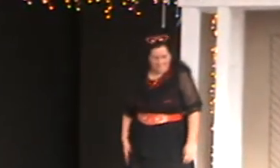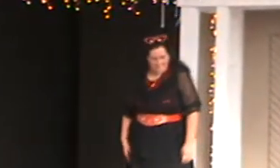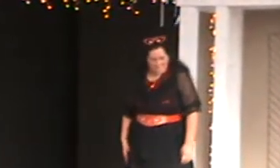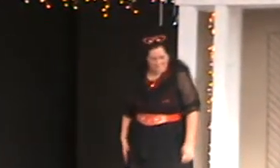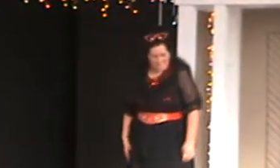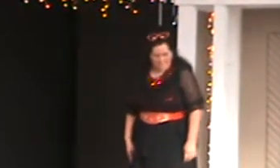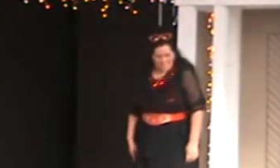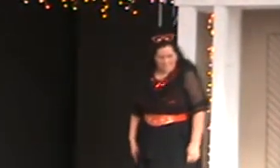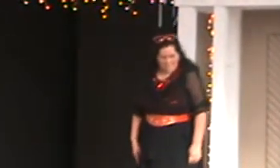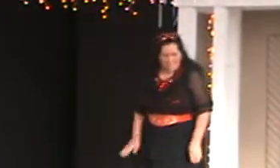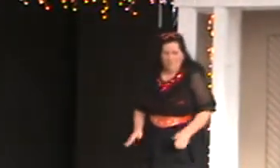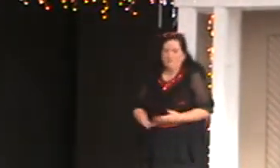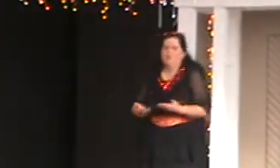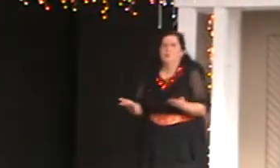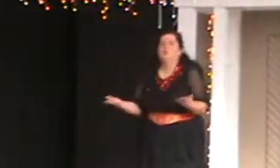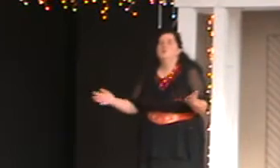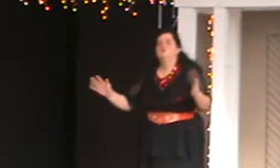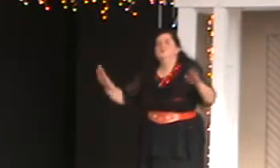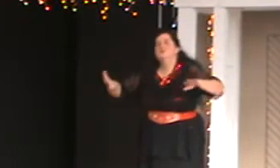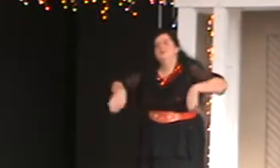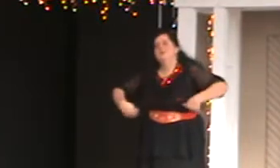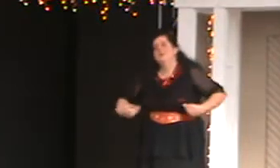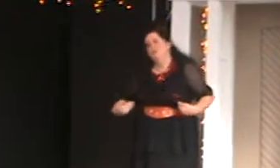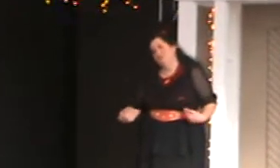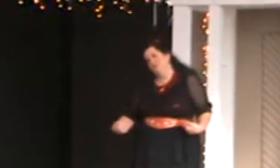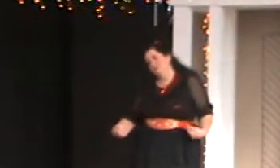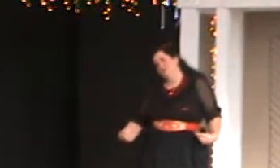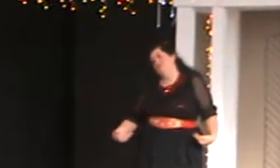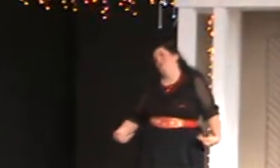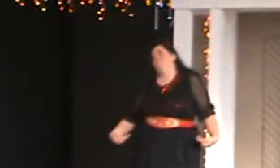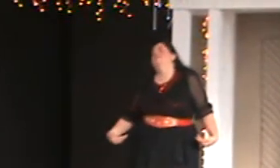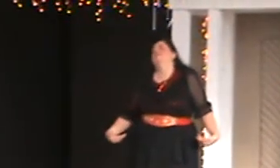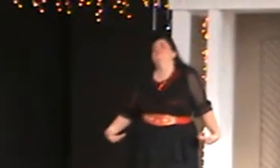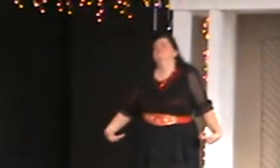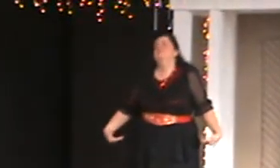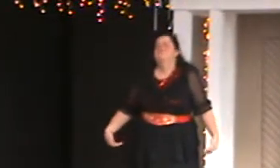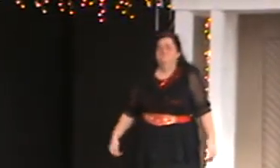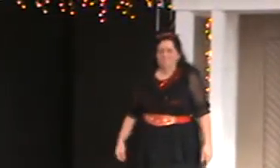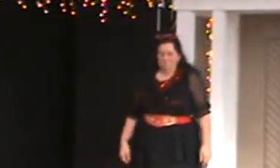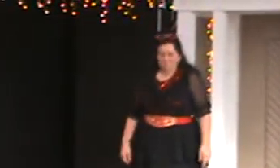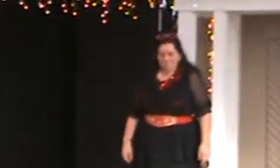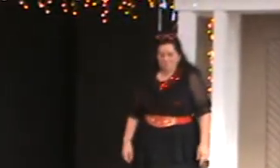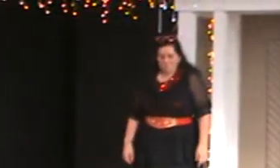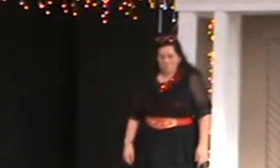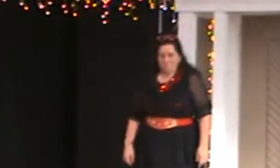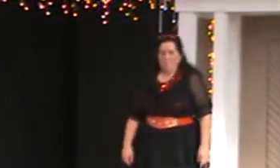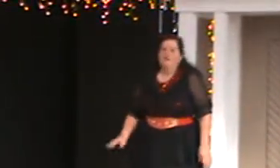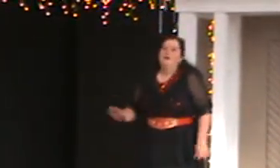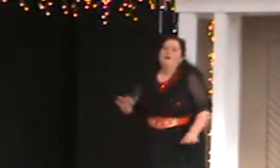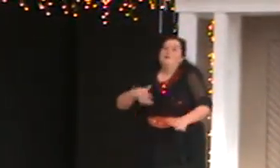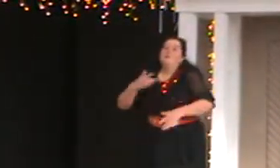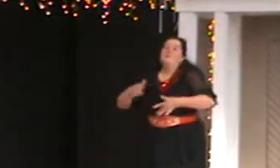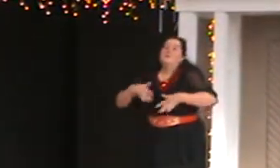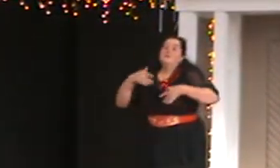When you breathe, feeling